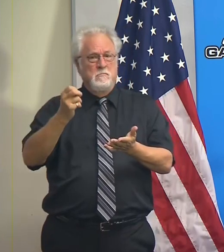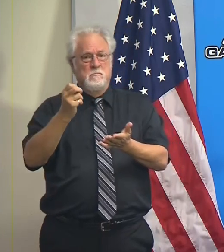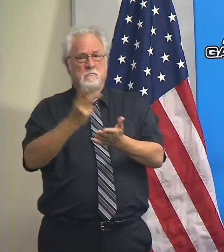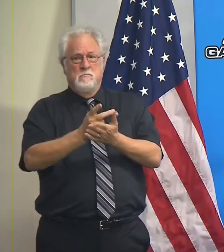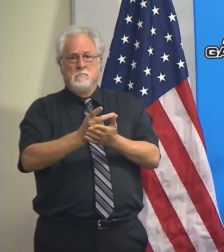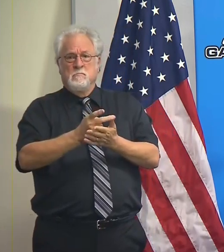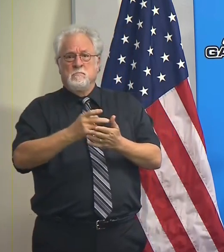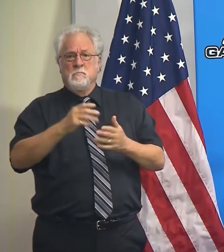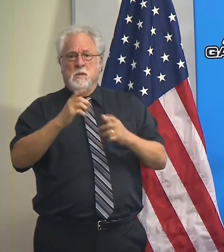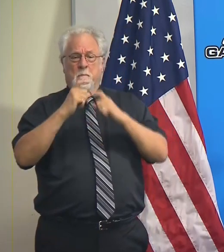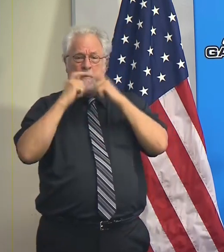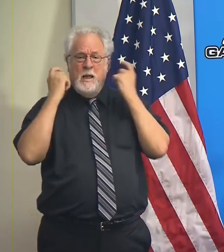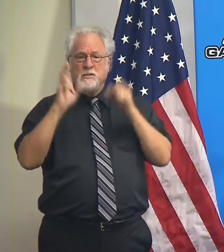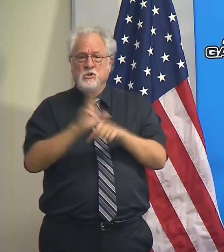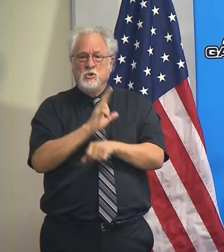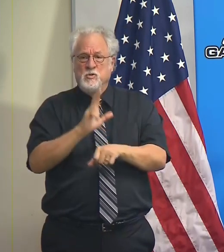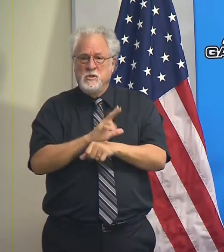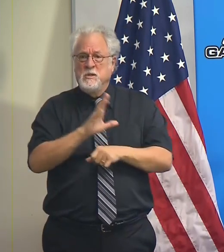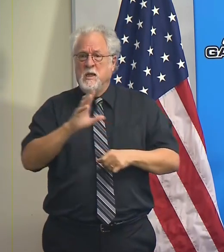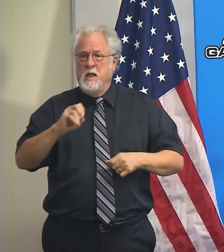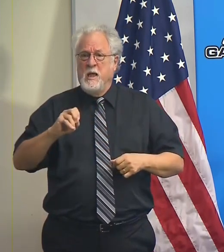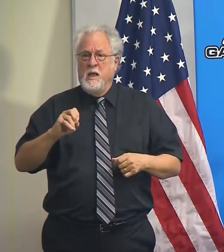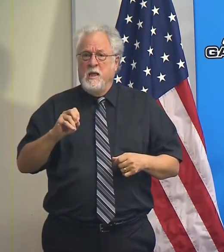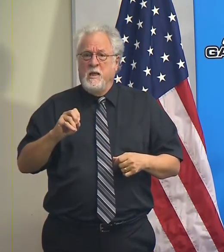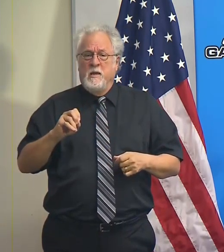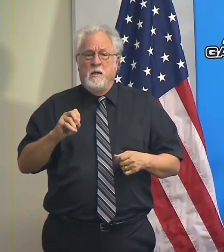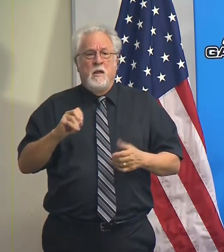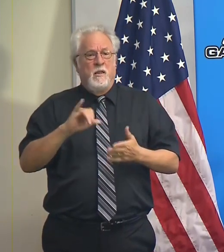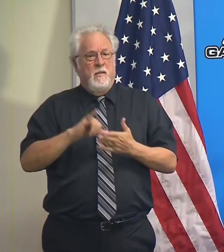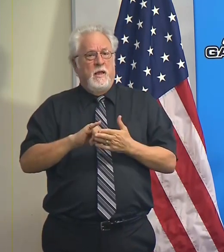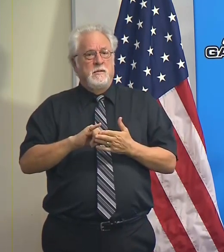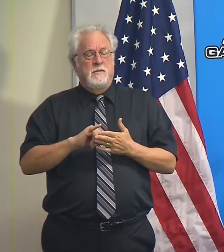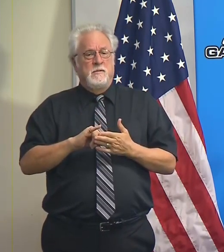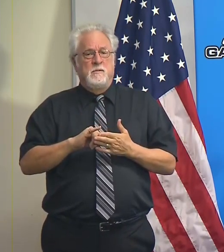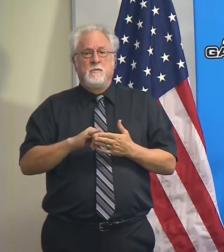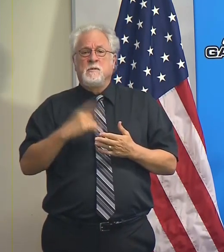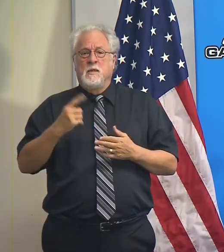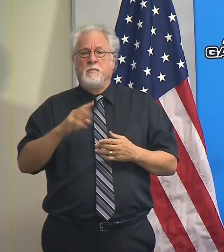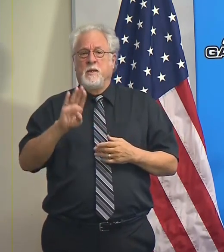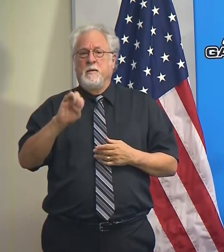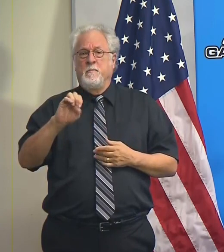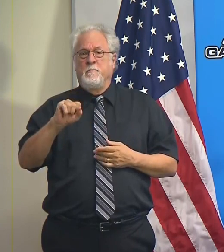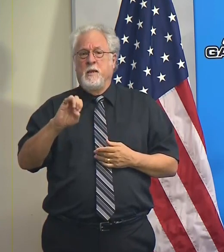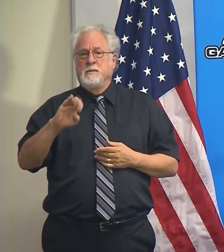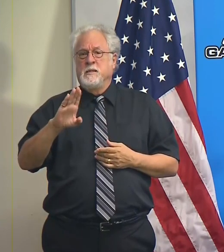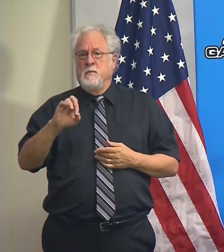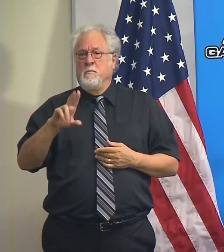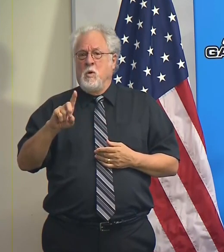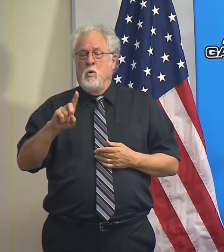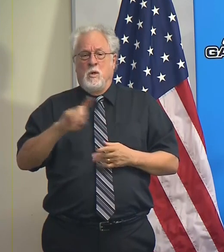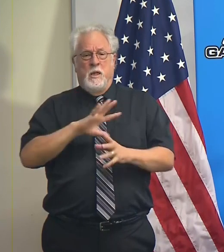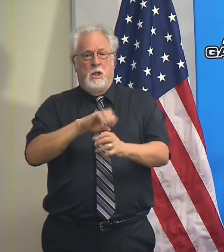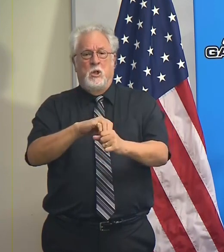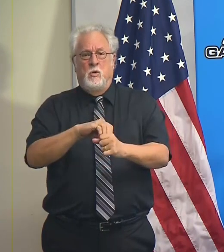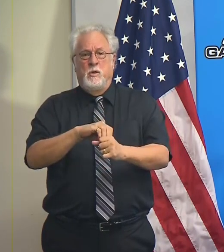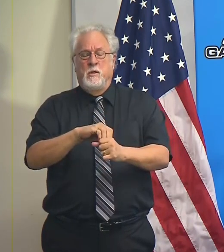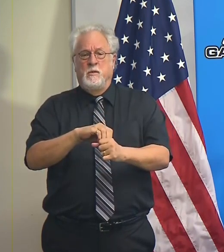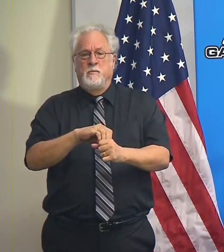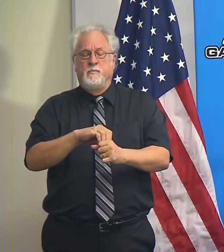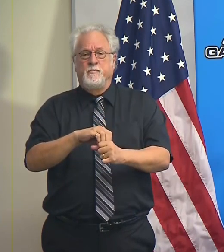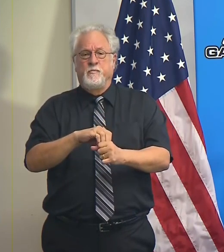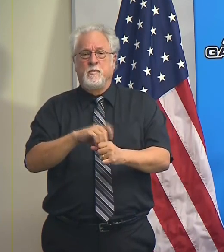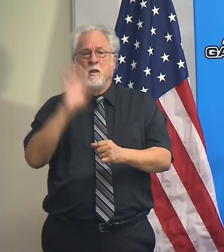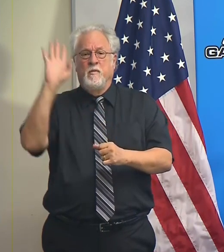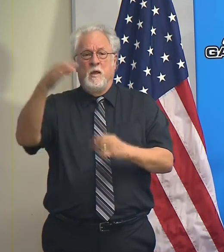mask usage. And I know that that's something that the BESSE board included in the